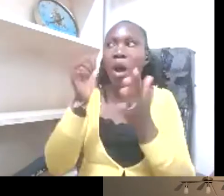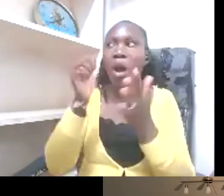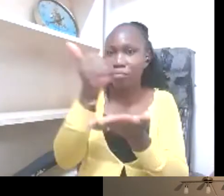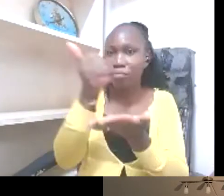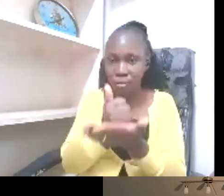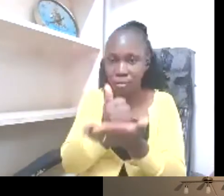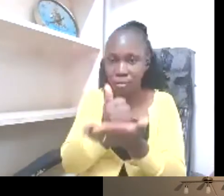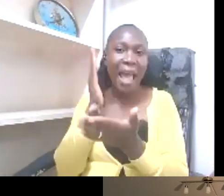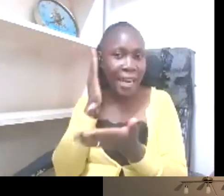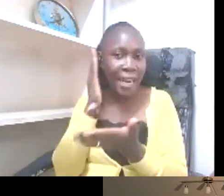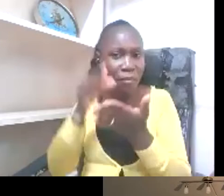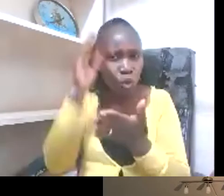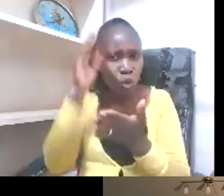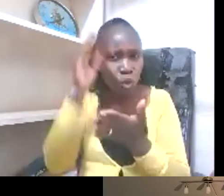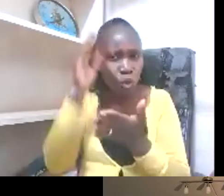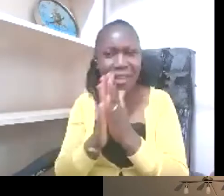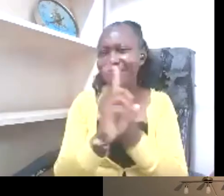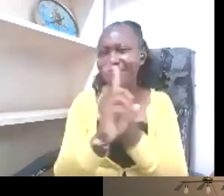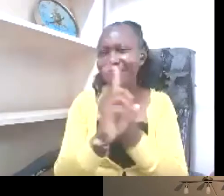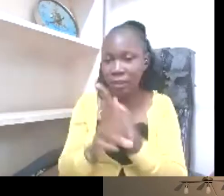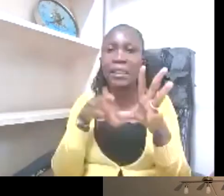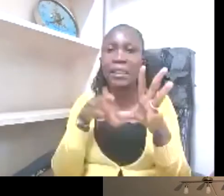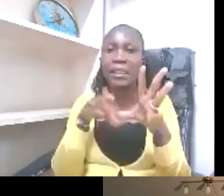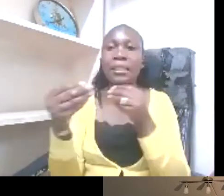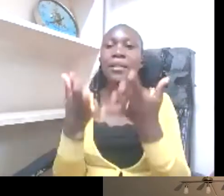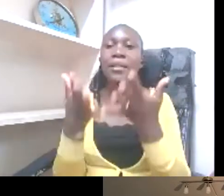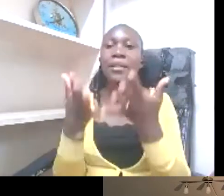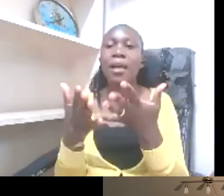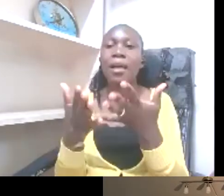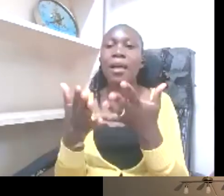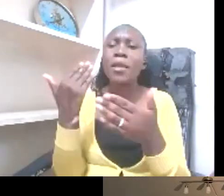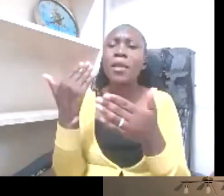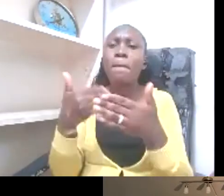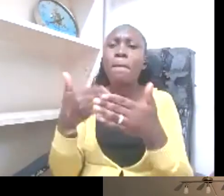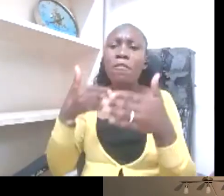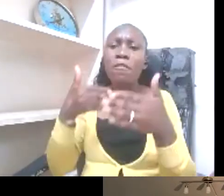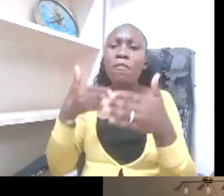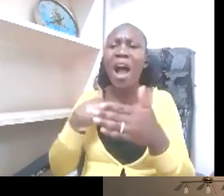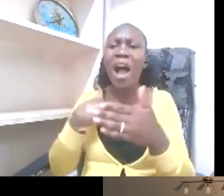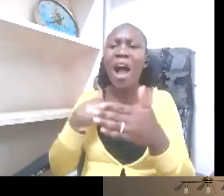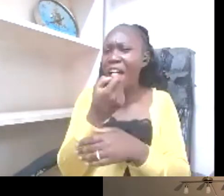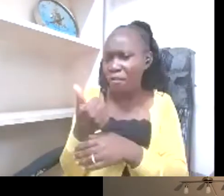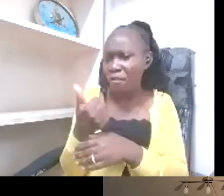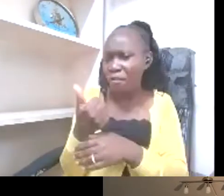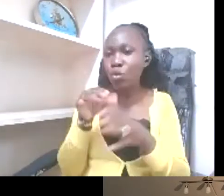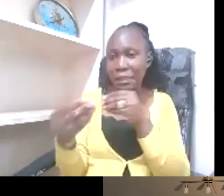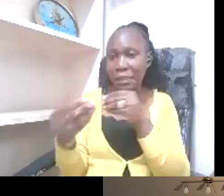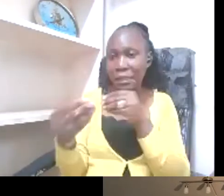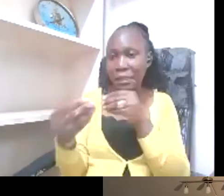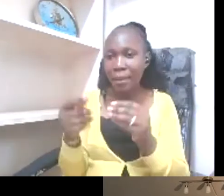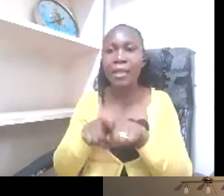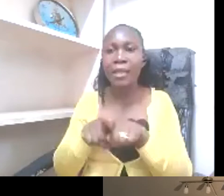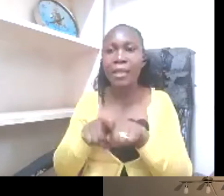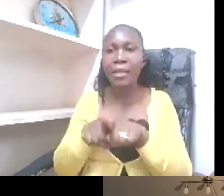disabilities. And we've only had a few disabilities at USRU in the past, like people using wheelchairs and different